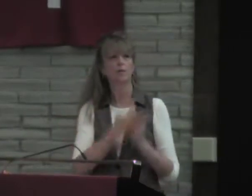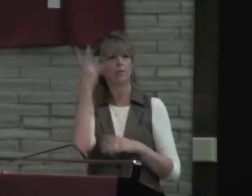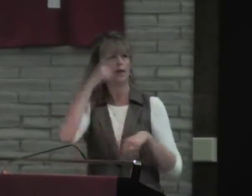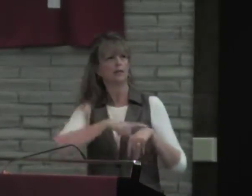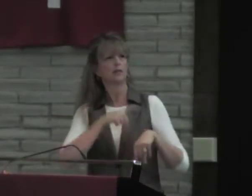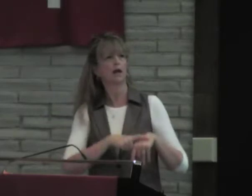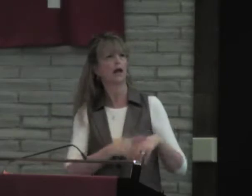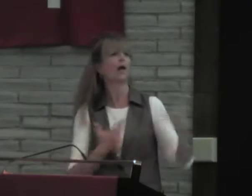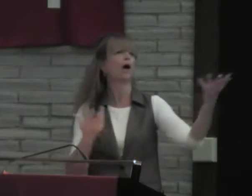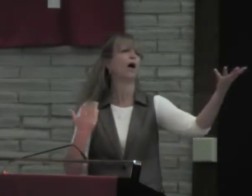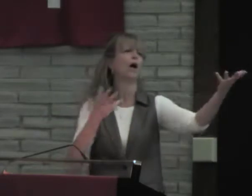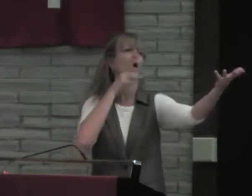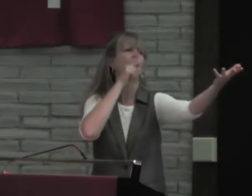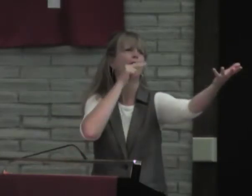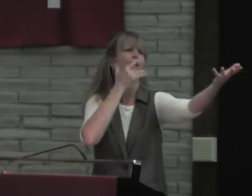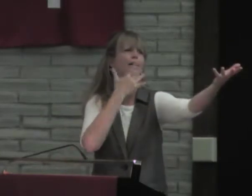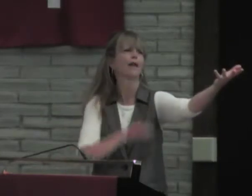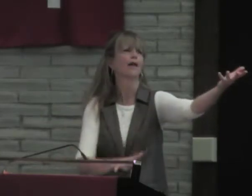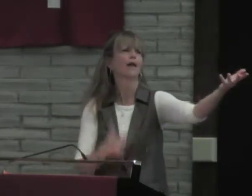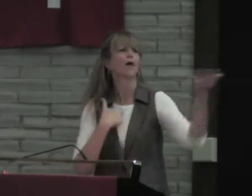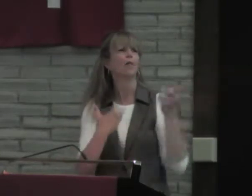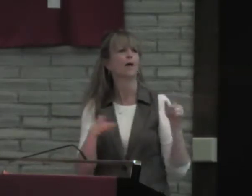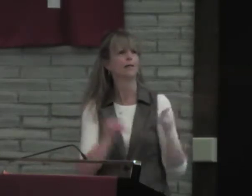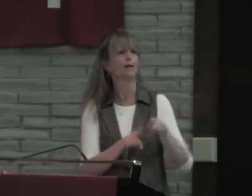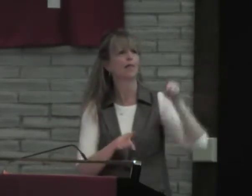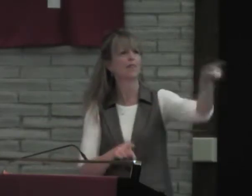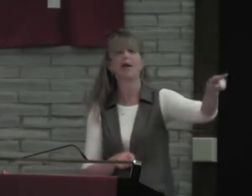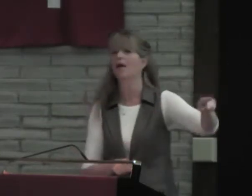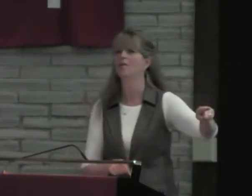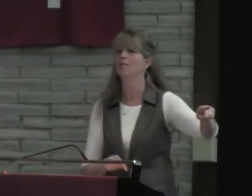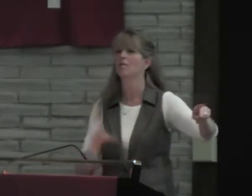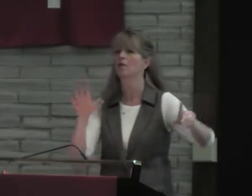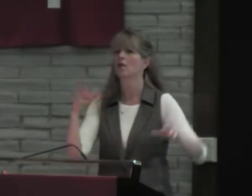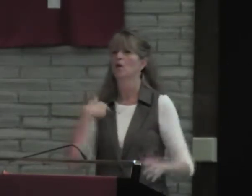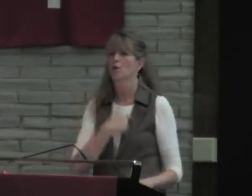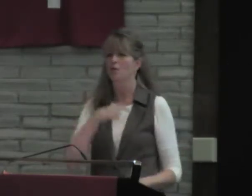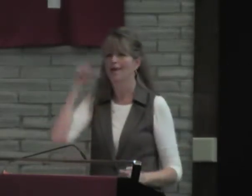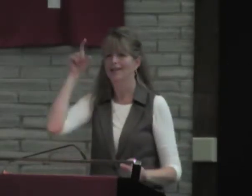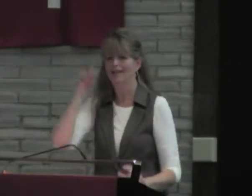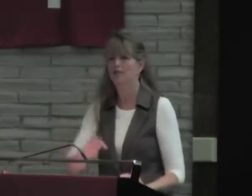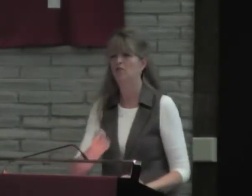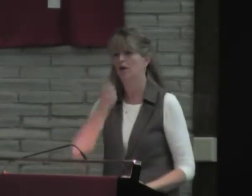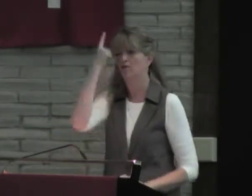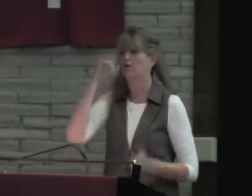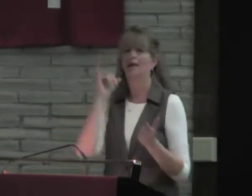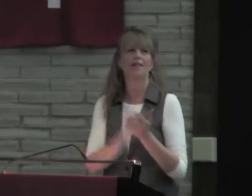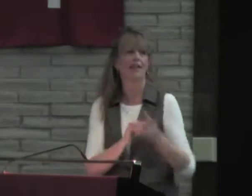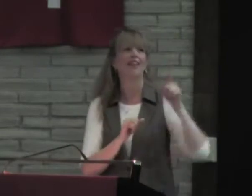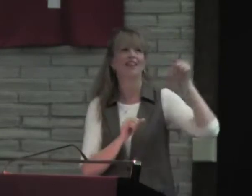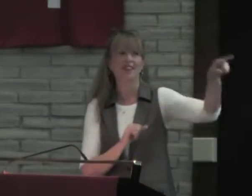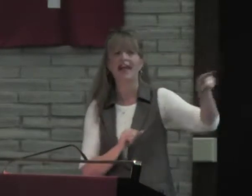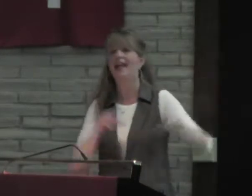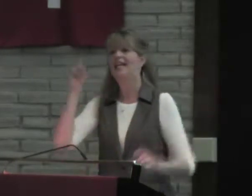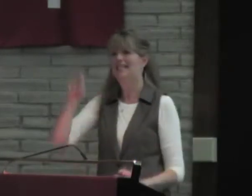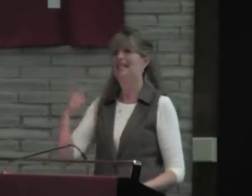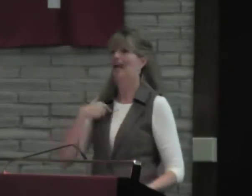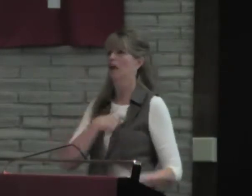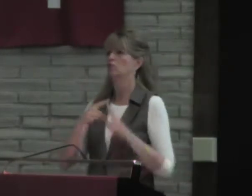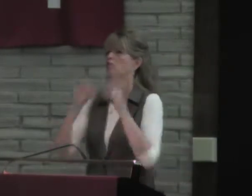So why do we do that? Why do we talk about how lucky they are and running the same as them? We need to understand that